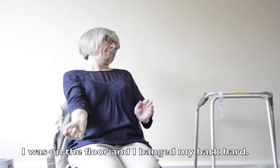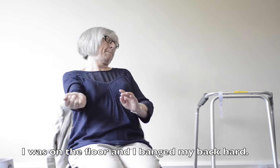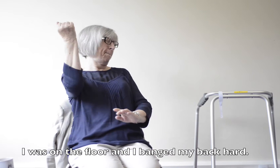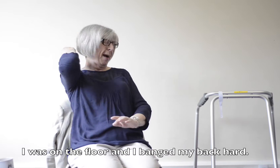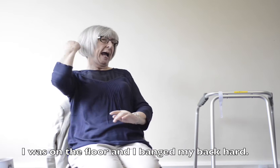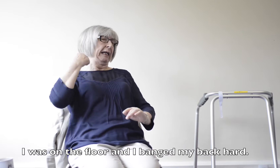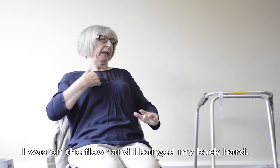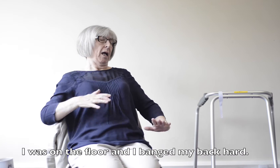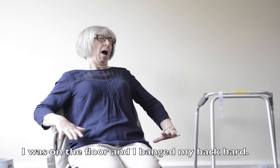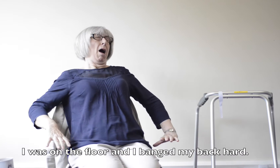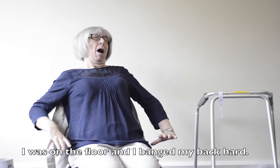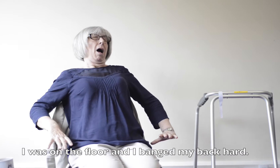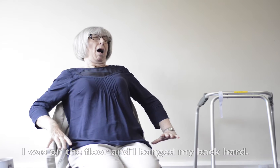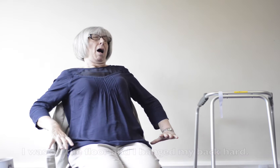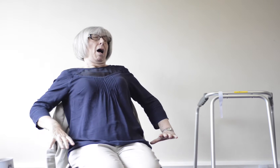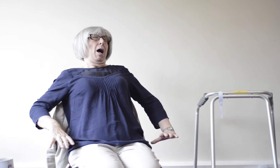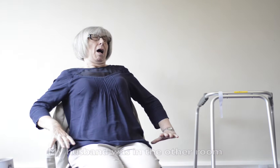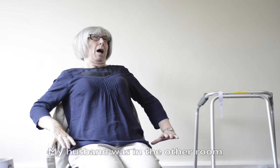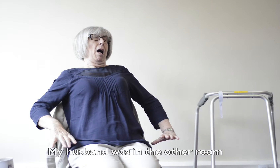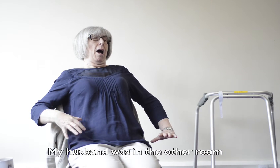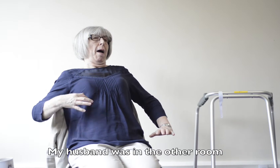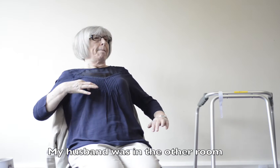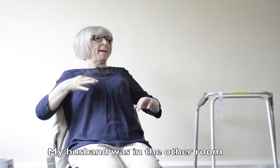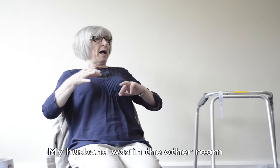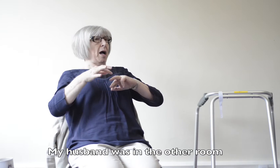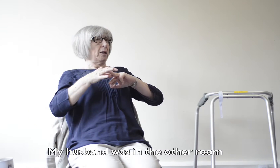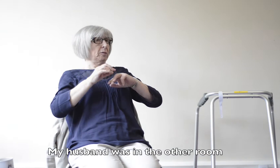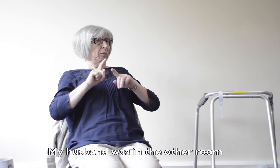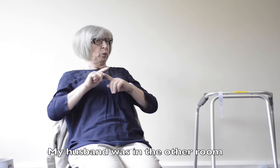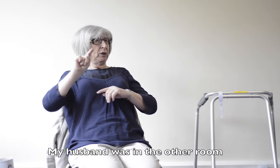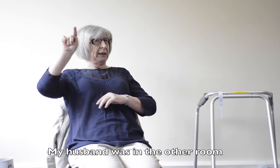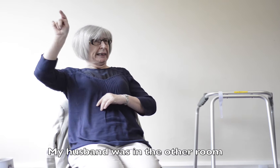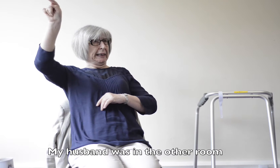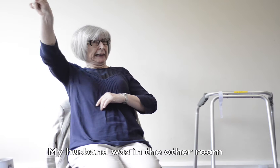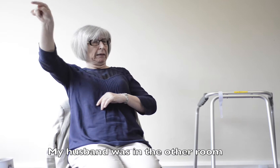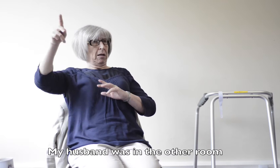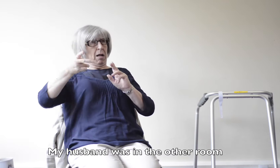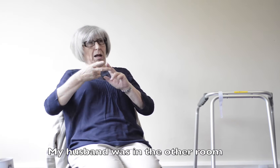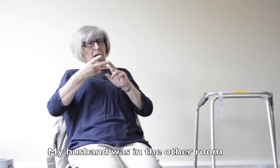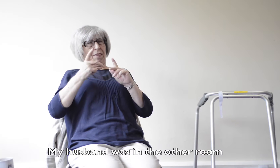banged my back considerably hard, and my husband was actually in the other room.